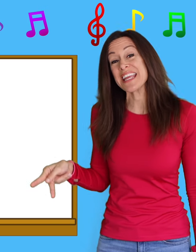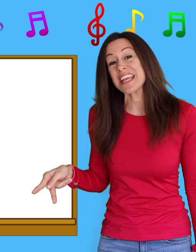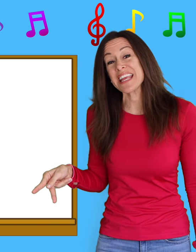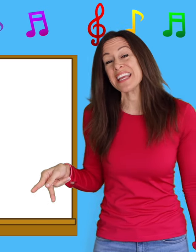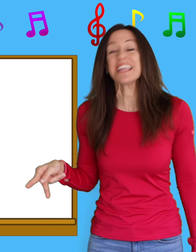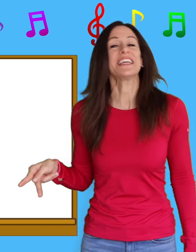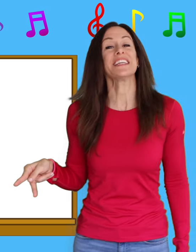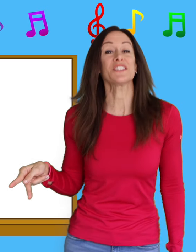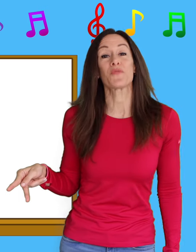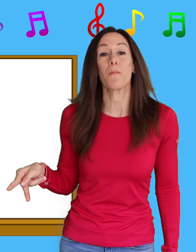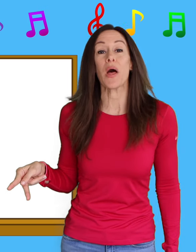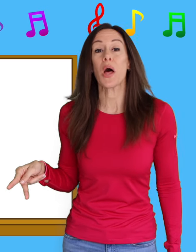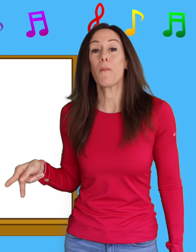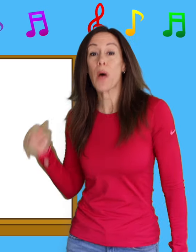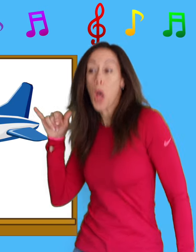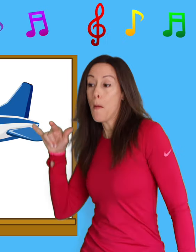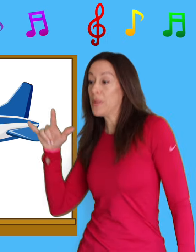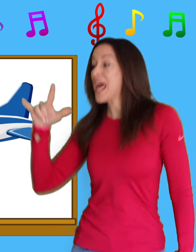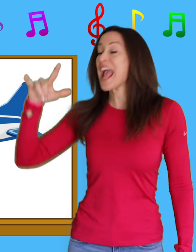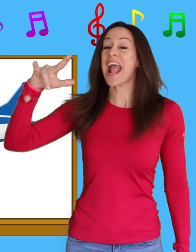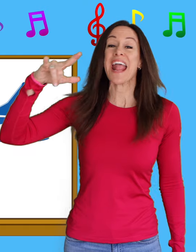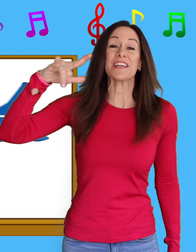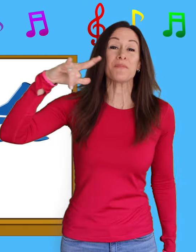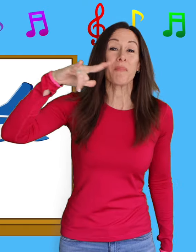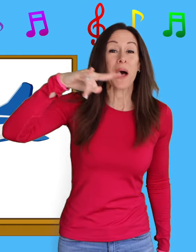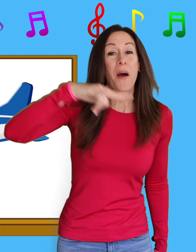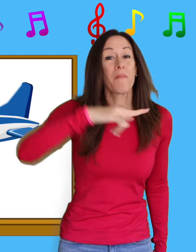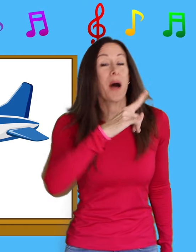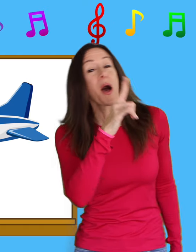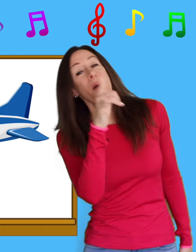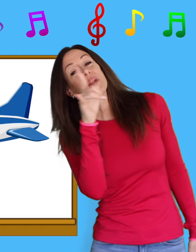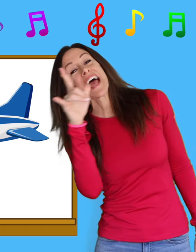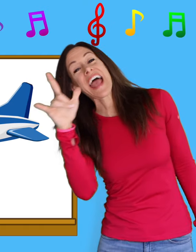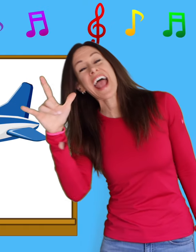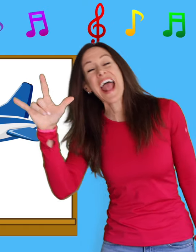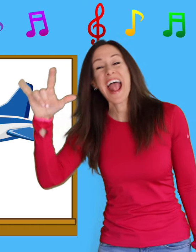is for p-plane, p-p-plane.